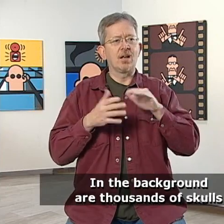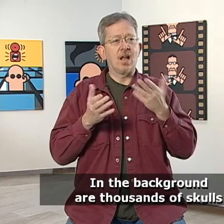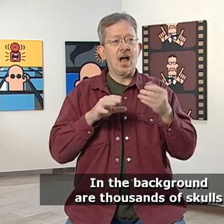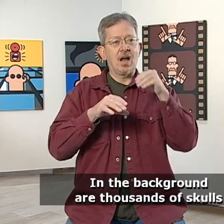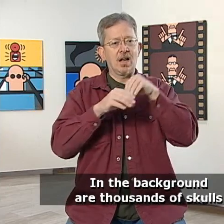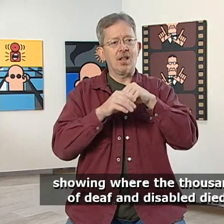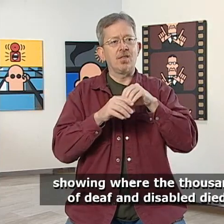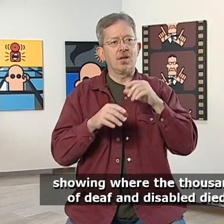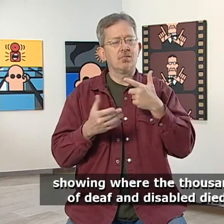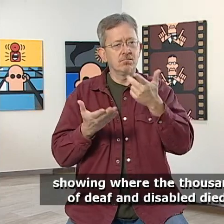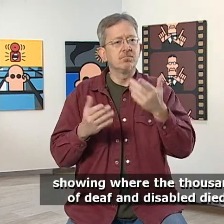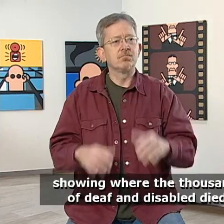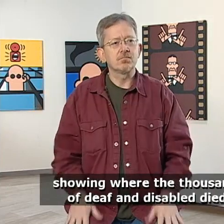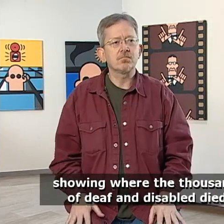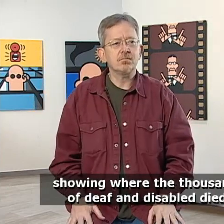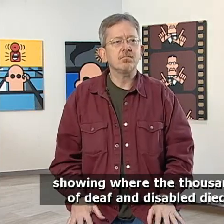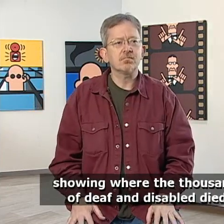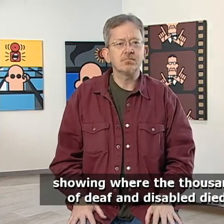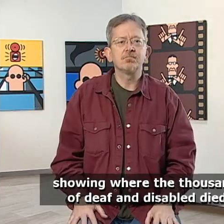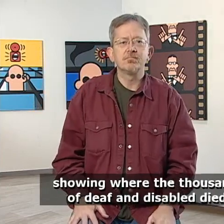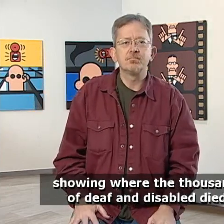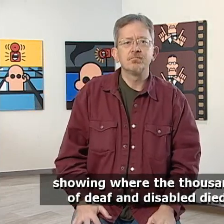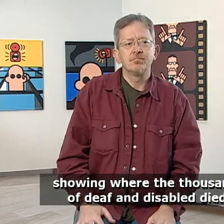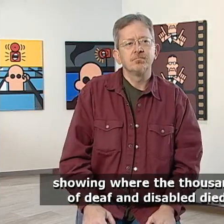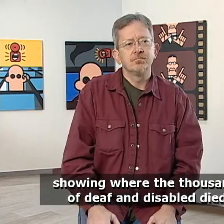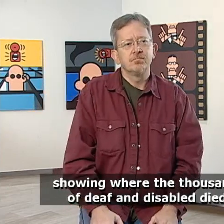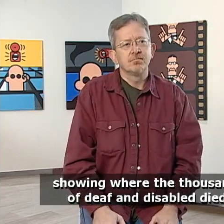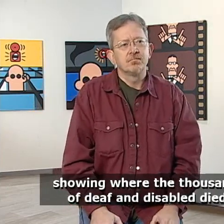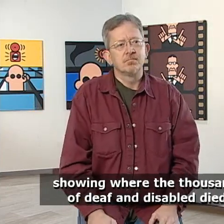are thousands of skulls showing where the thousands of deaf and disabled died.